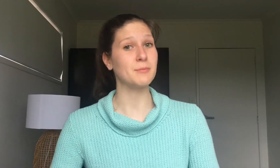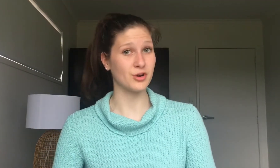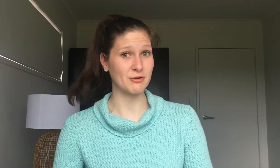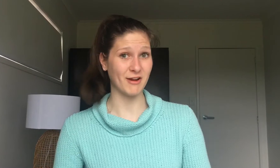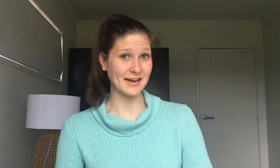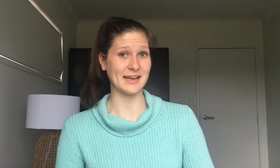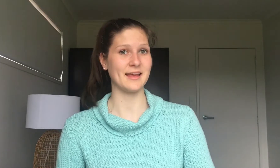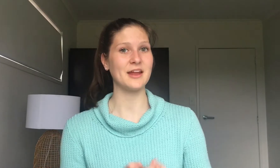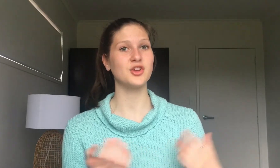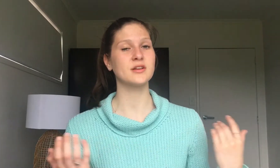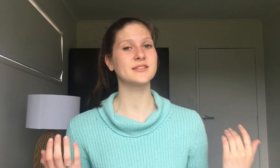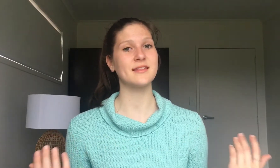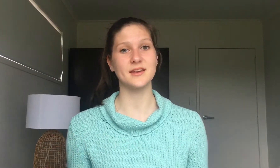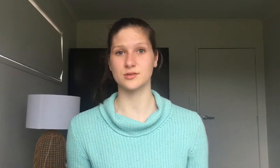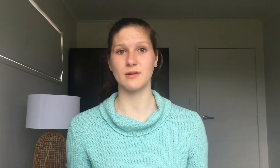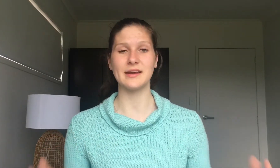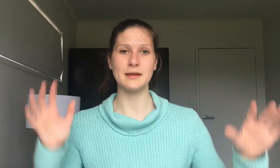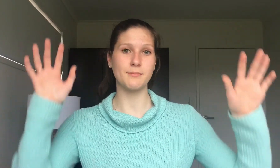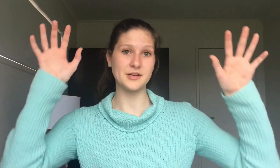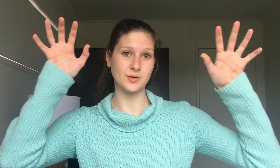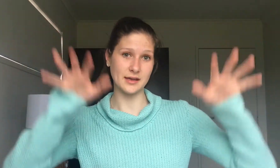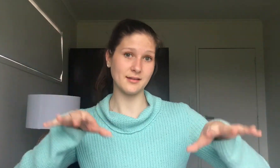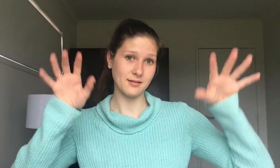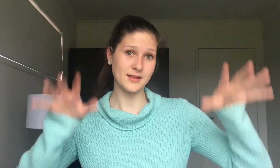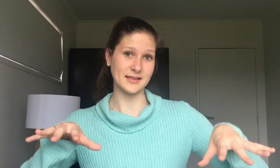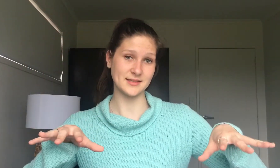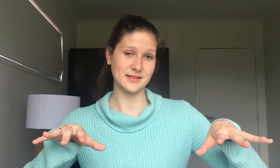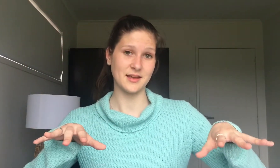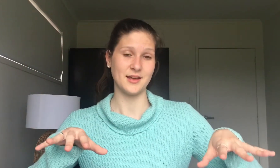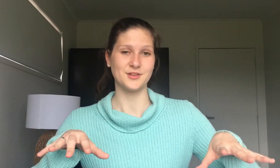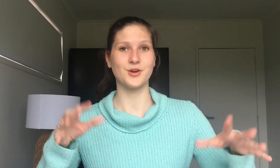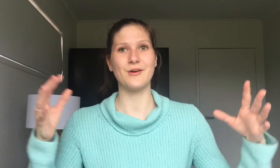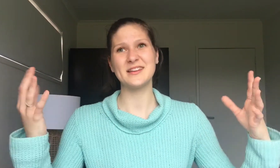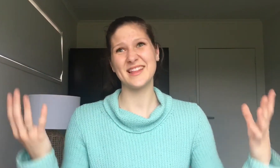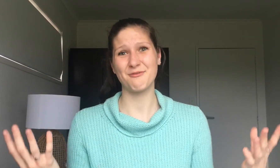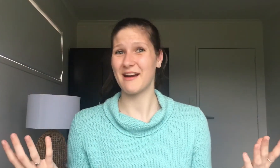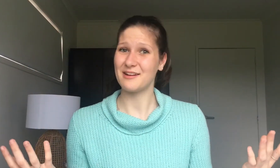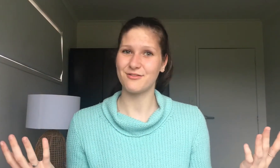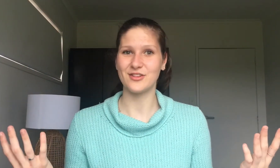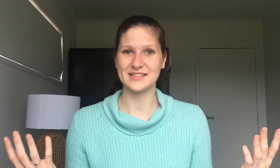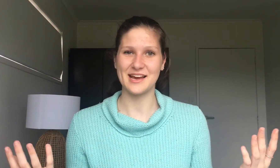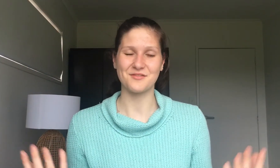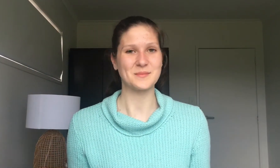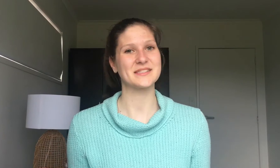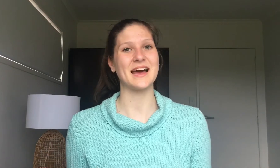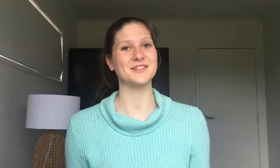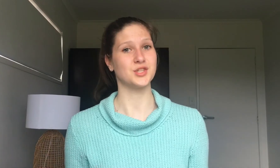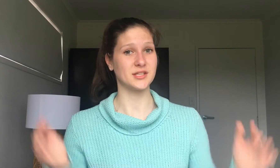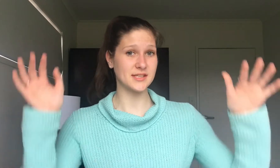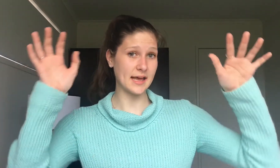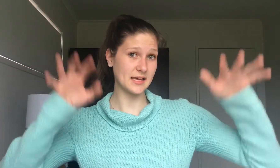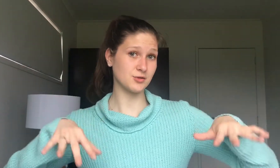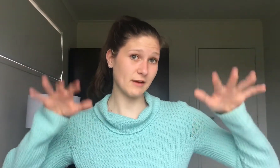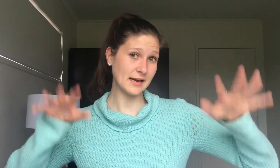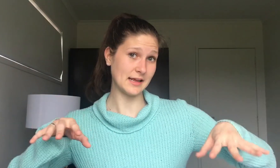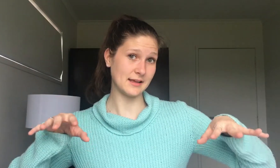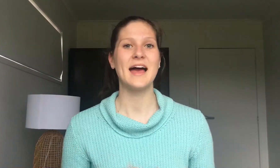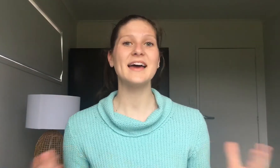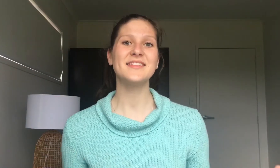pretty rainy and you can say that it's rainy by doing this. So it's like rain falling down from the sky so you can say it's rainy. And the